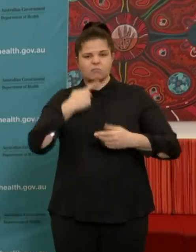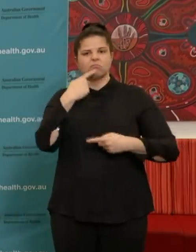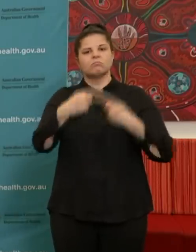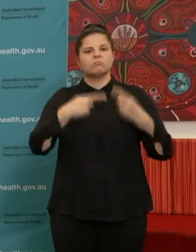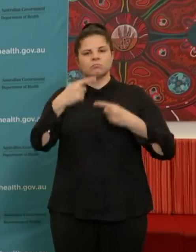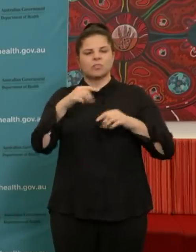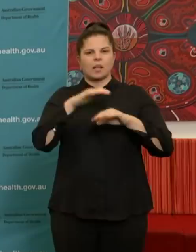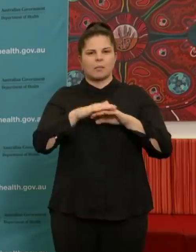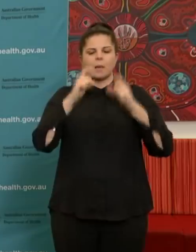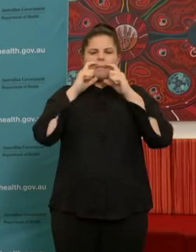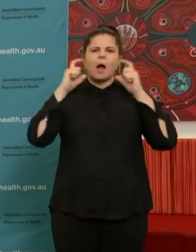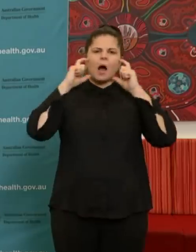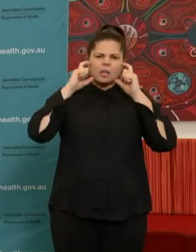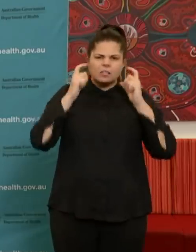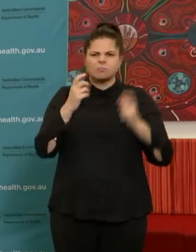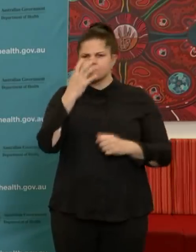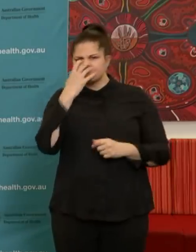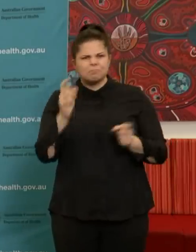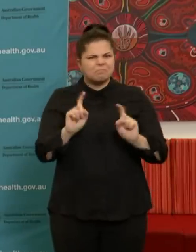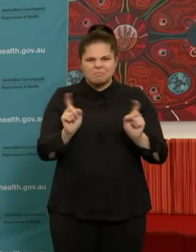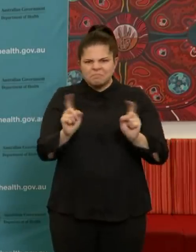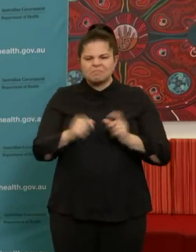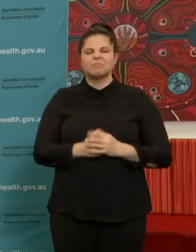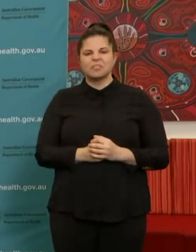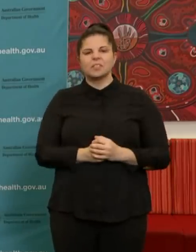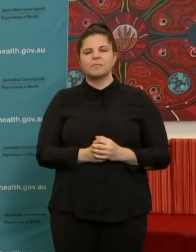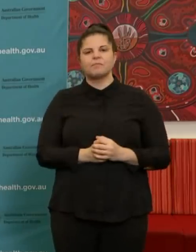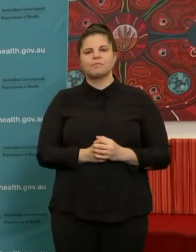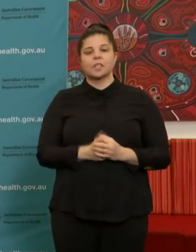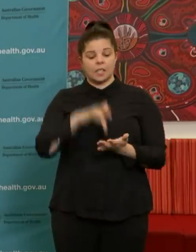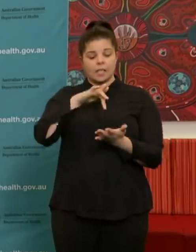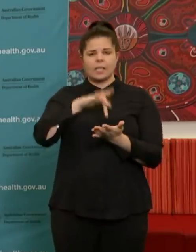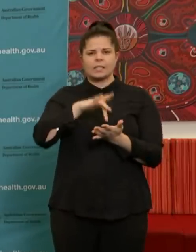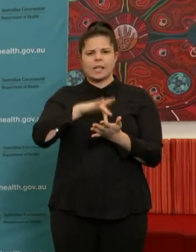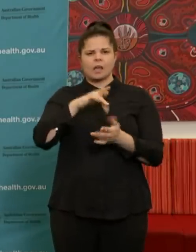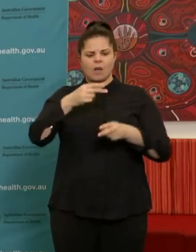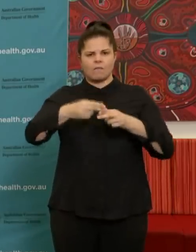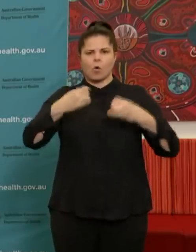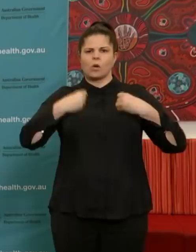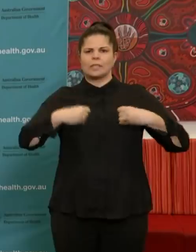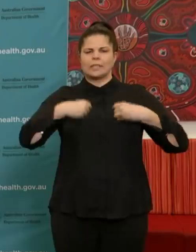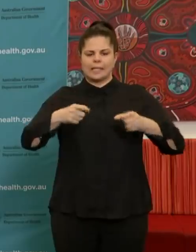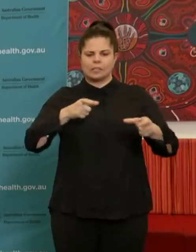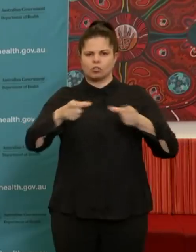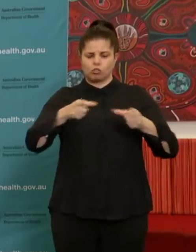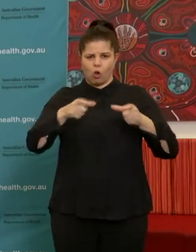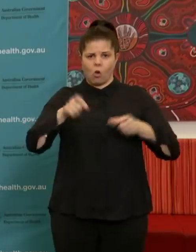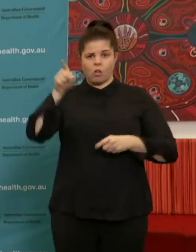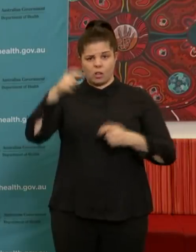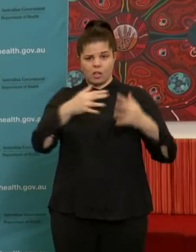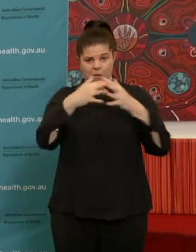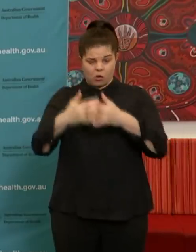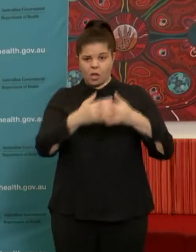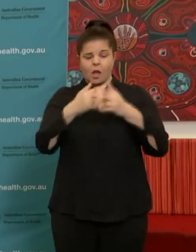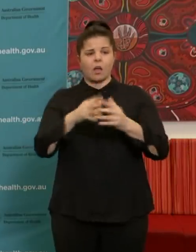mask use. And the CDC, Centers for Disease Control and Prevention in the US, have made some advice